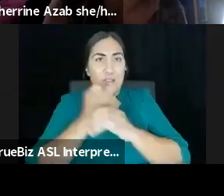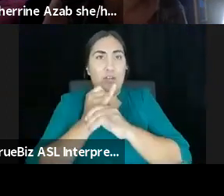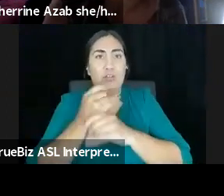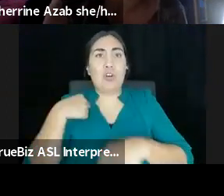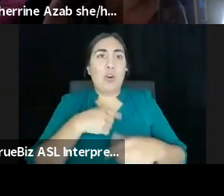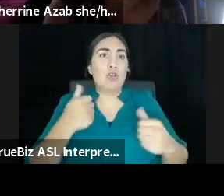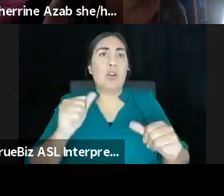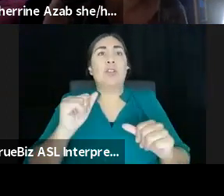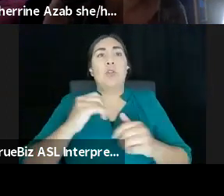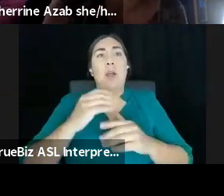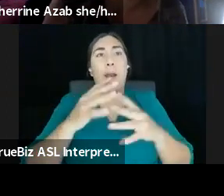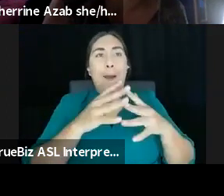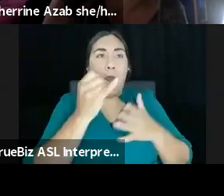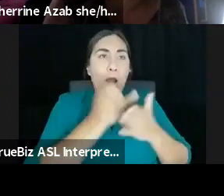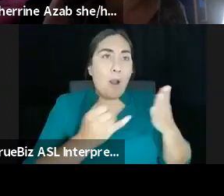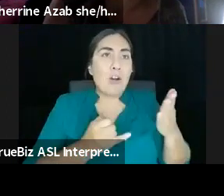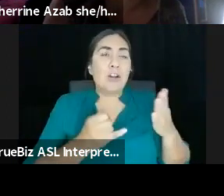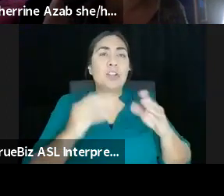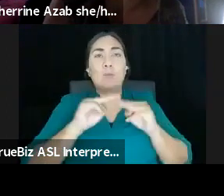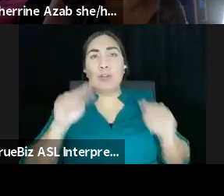that's, that's kind of what it is in a nutshell.